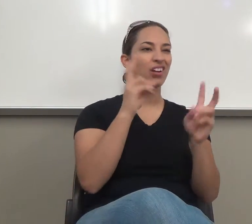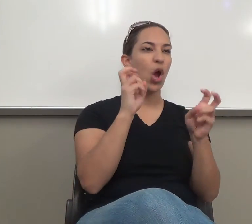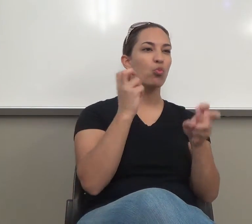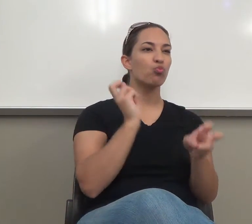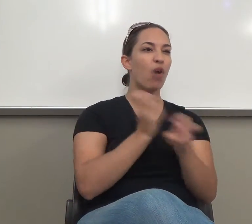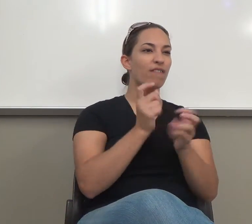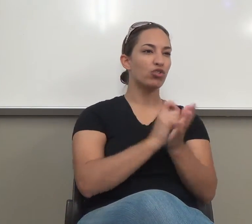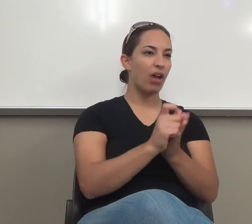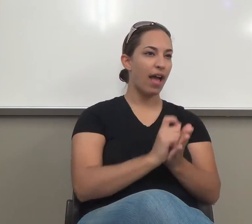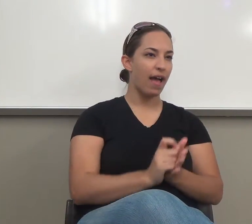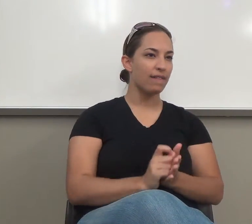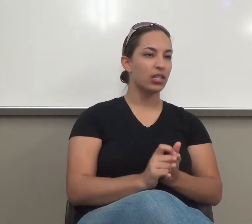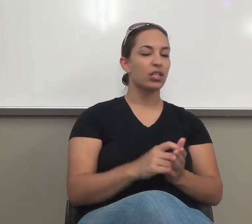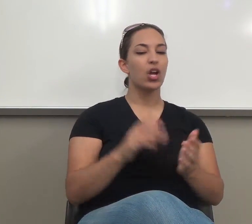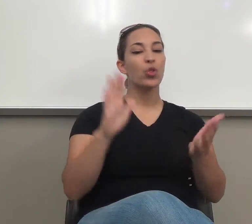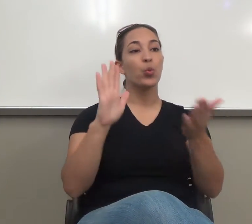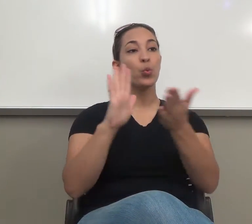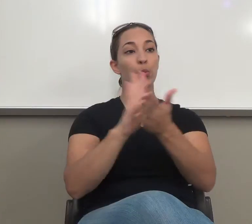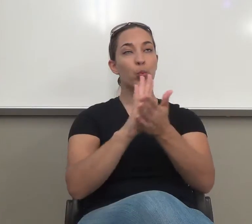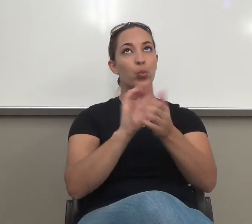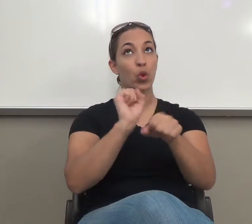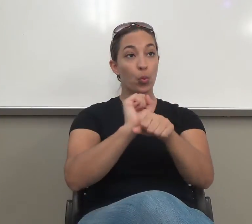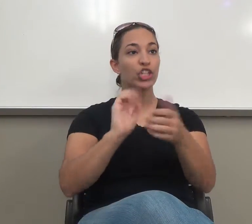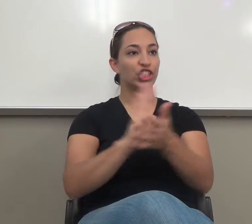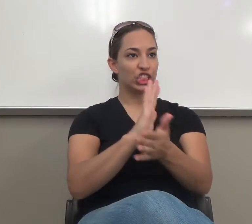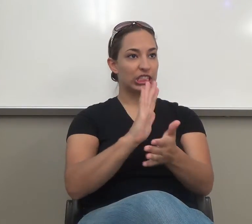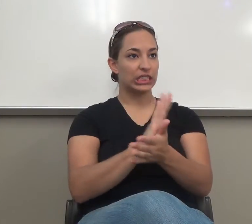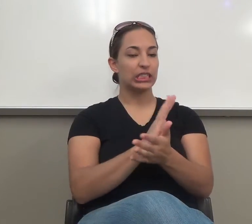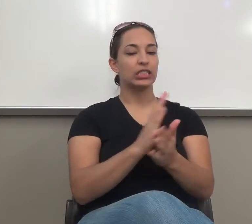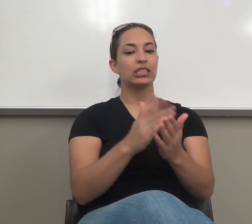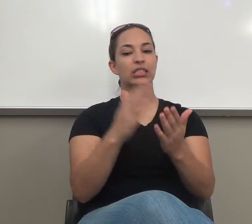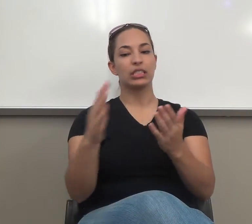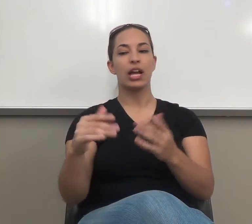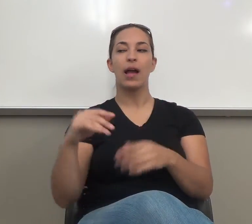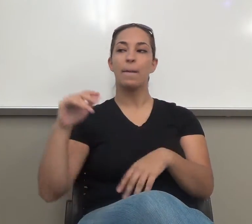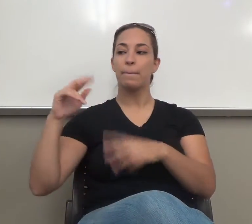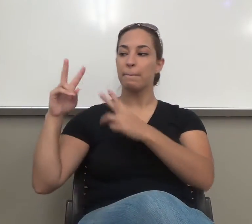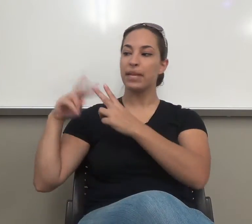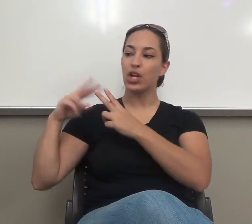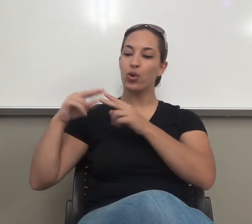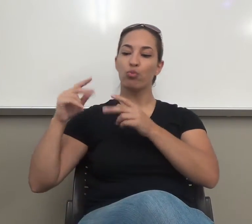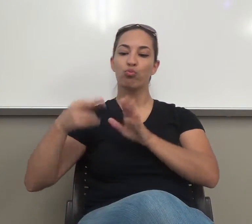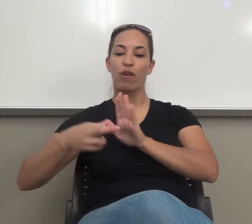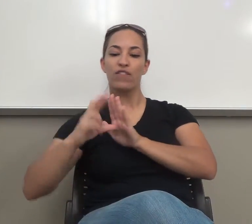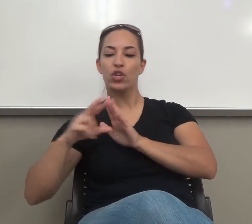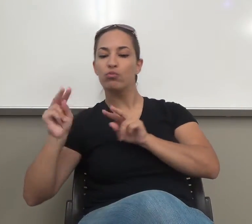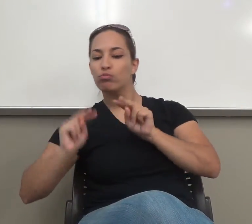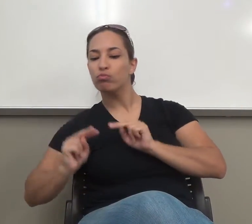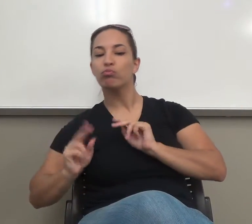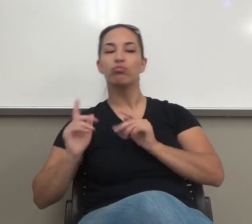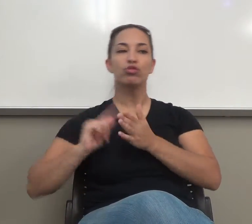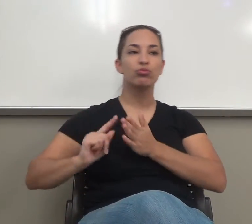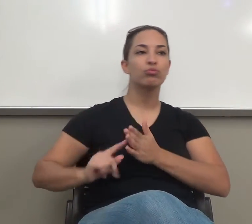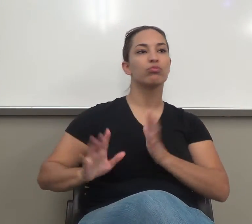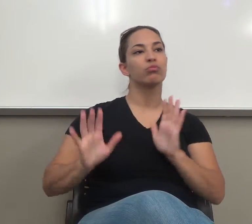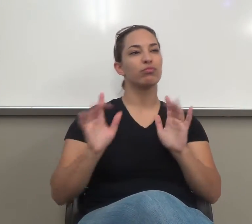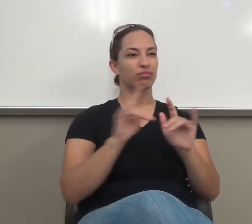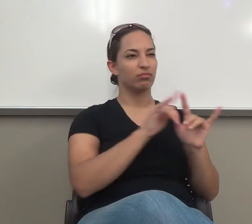This worksheet, peer review sheet, and self-review sheet. So we'll work through all that. This first paper is going to go real quickly, partly because it is just a